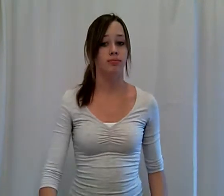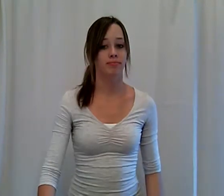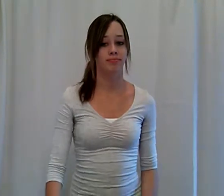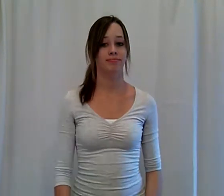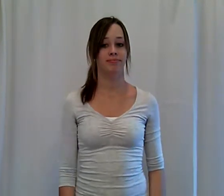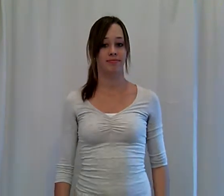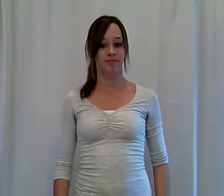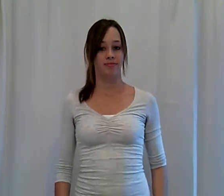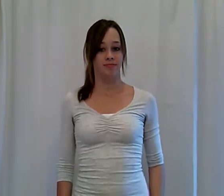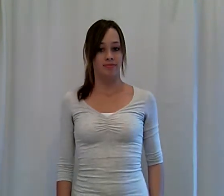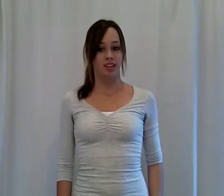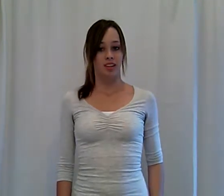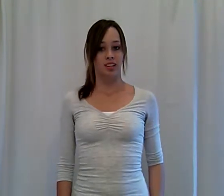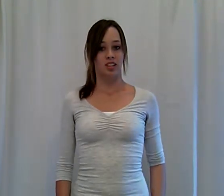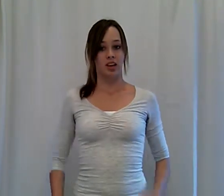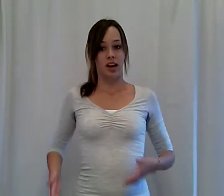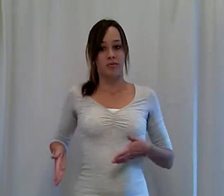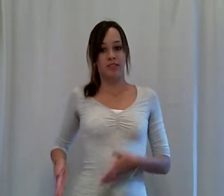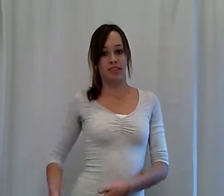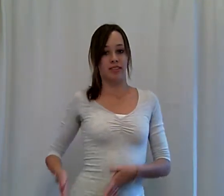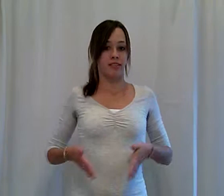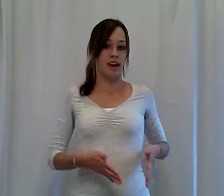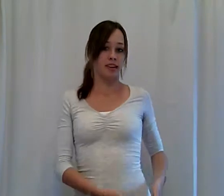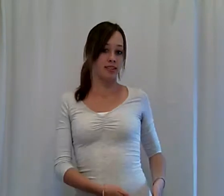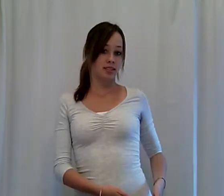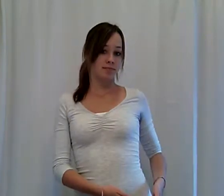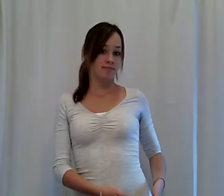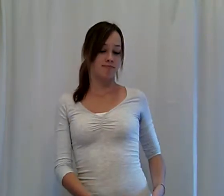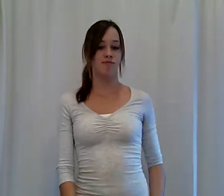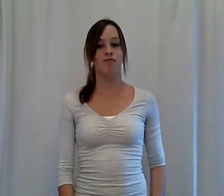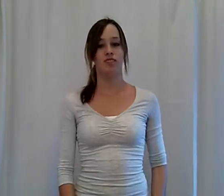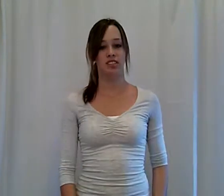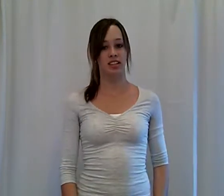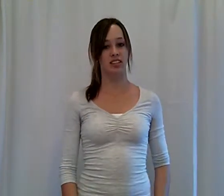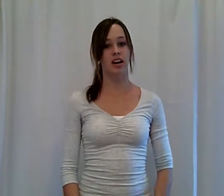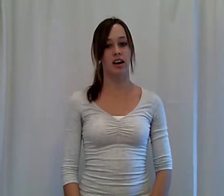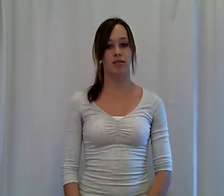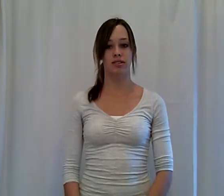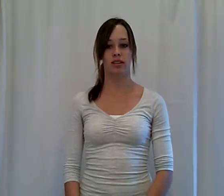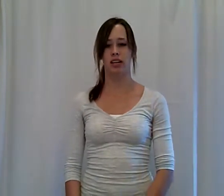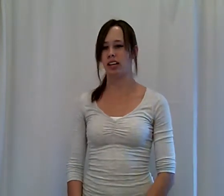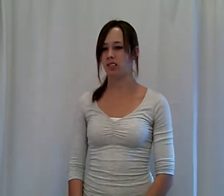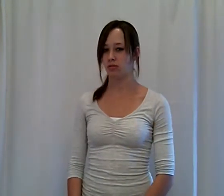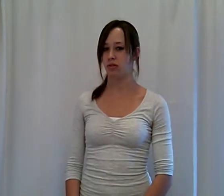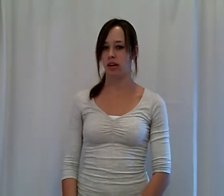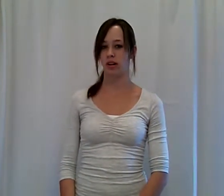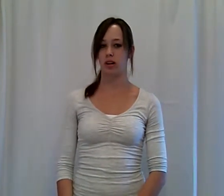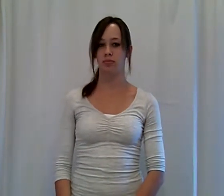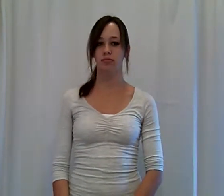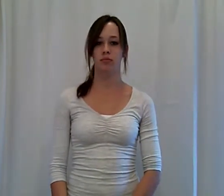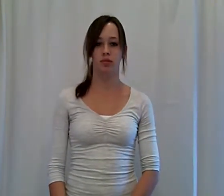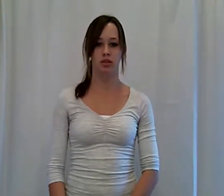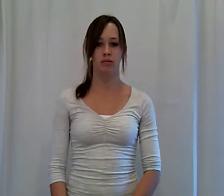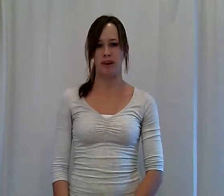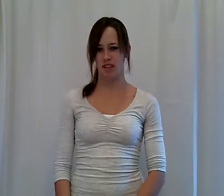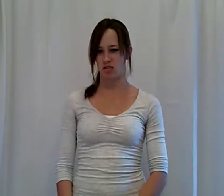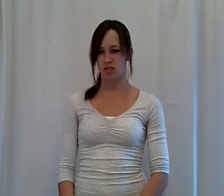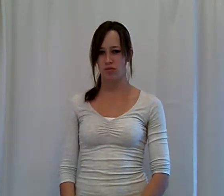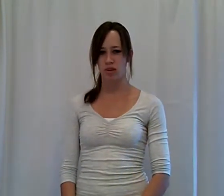I went like that because that's how it's 7anselfer.com with like pants or something.